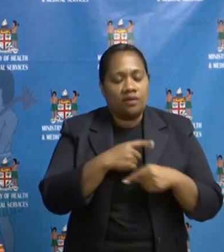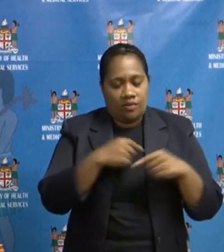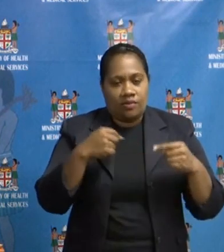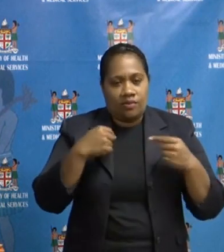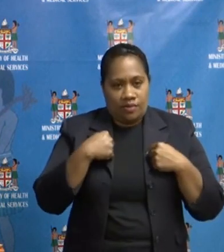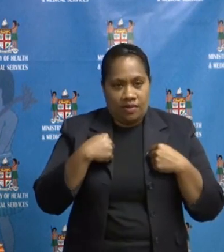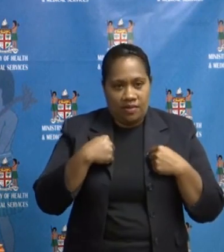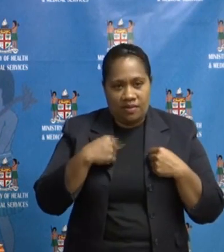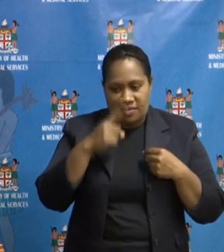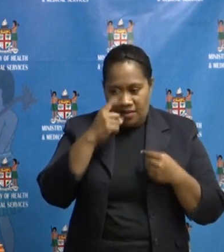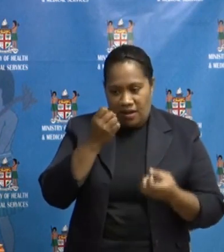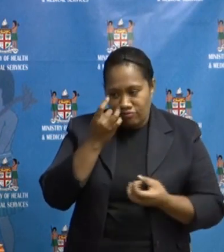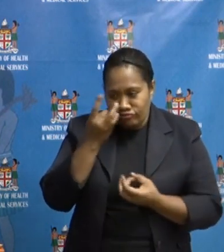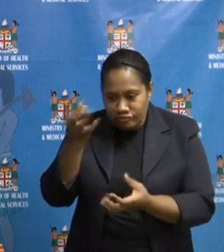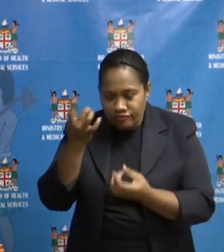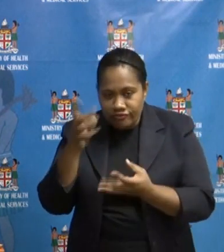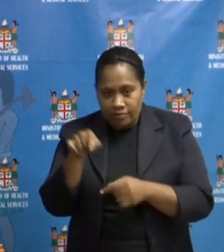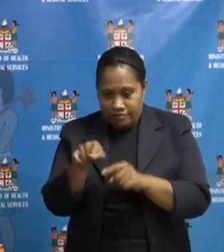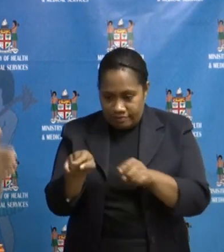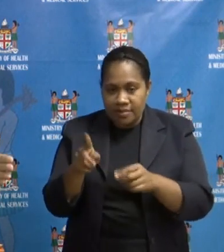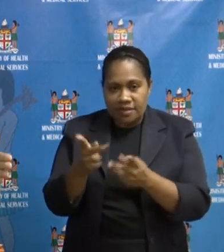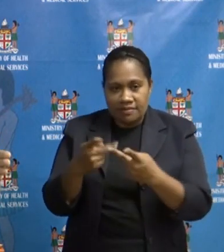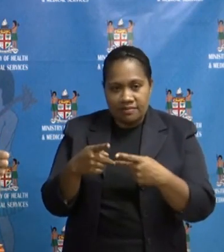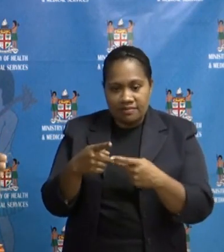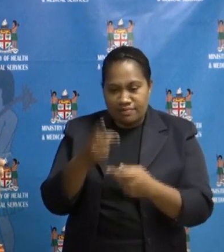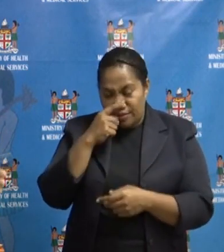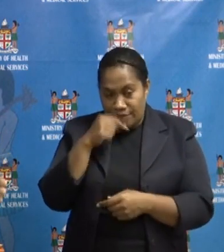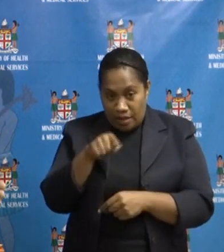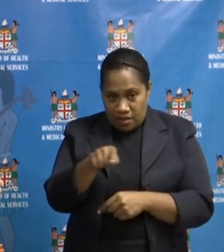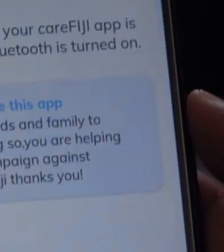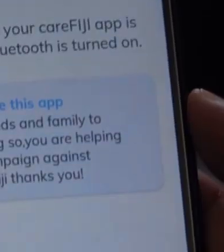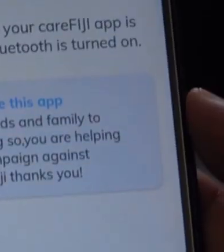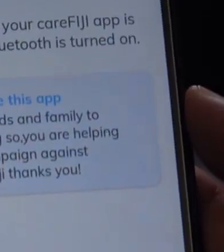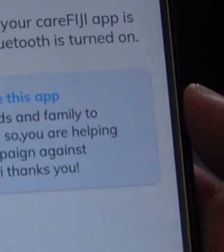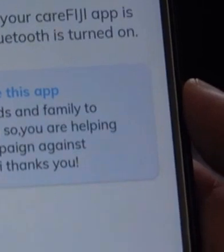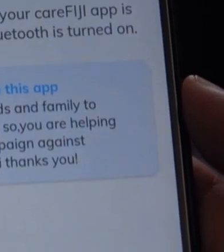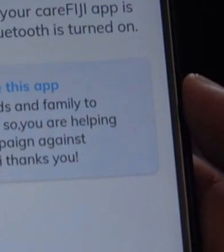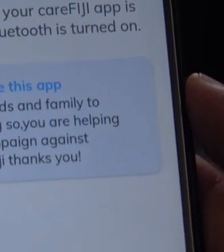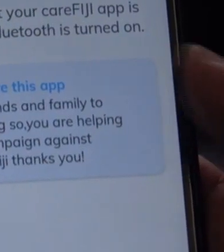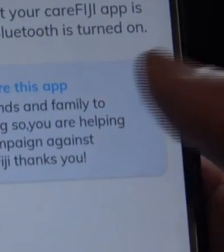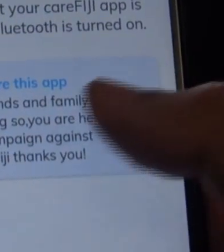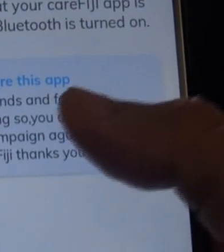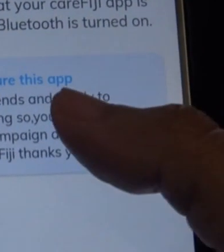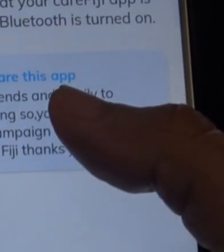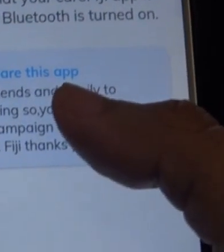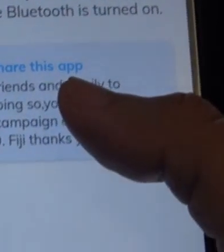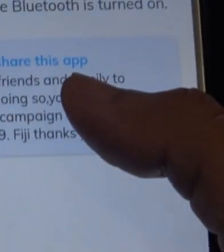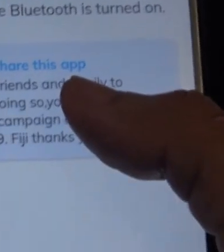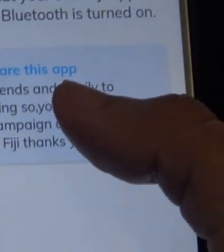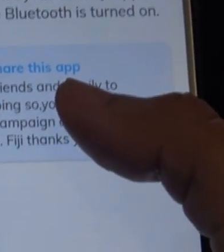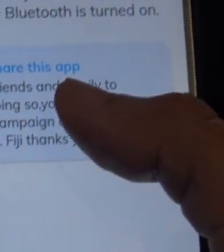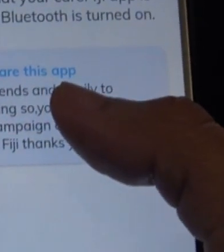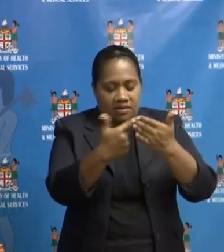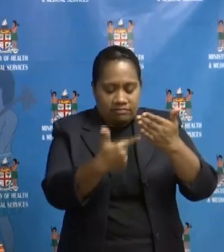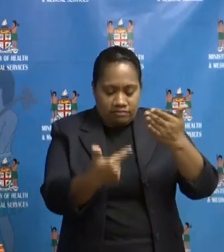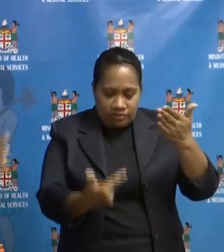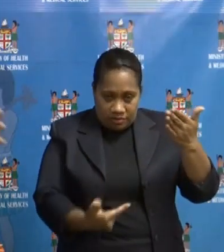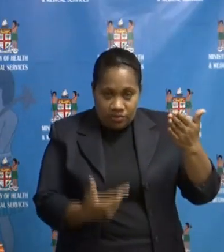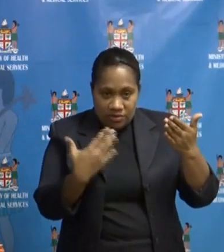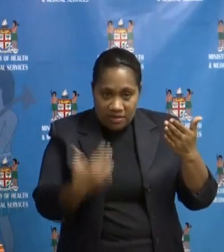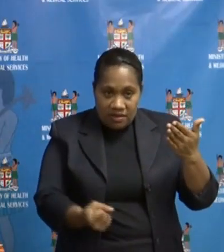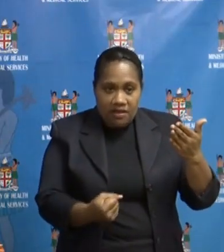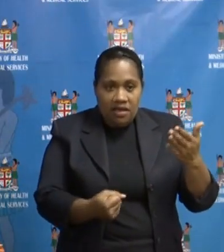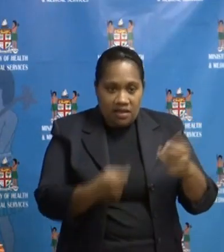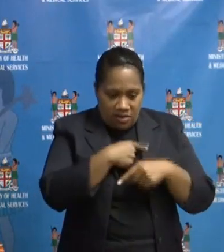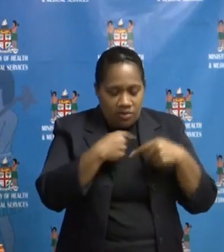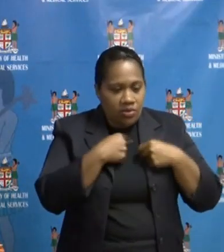informing those people with the other phones, hey, there was a person who was in close proximity to you, and we would have had a list generated already, and we would be out